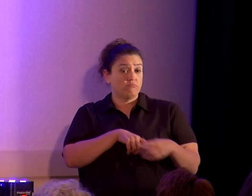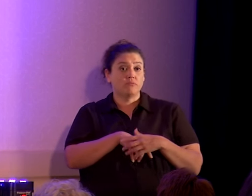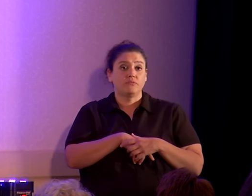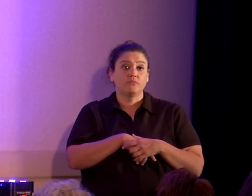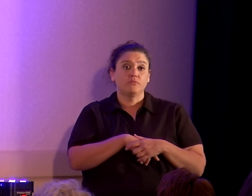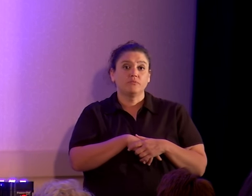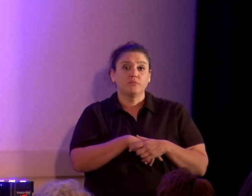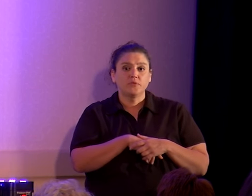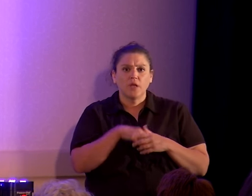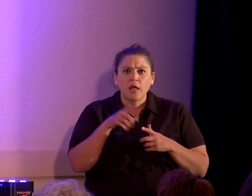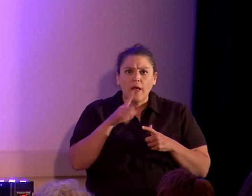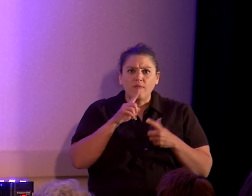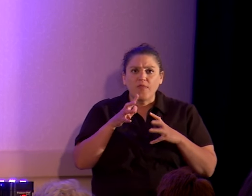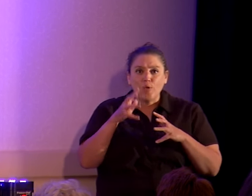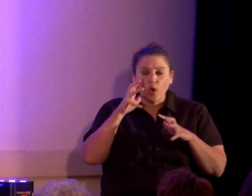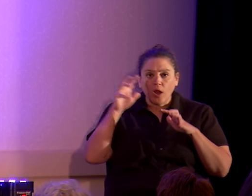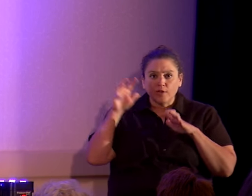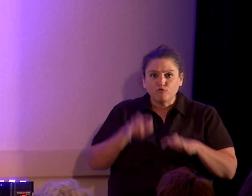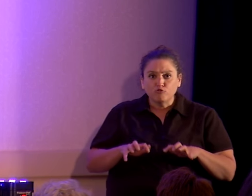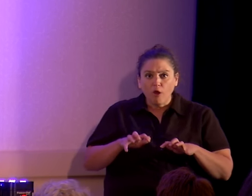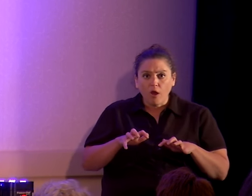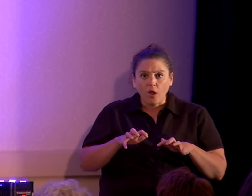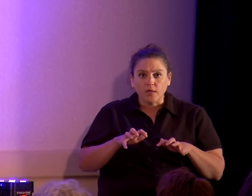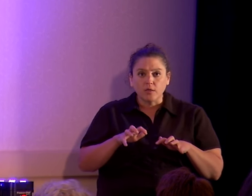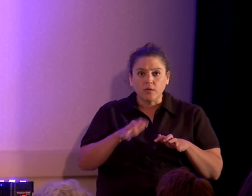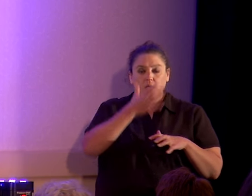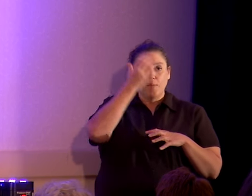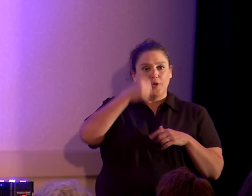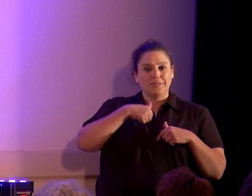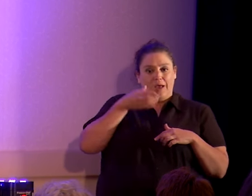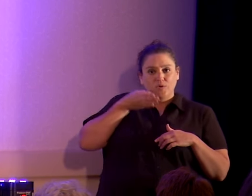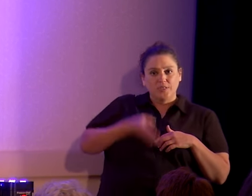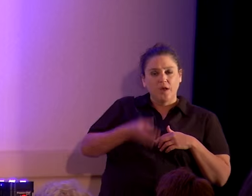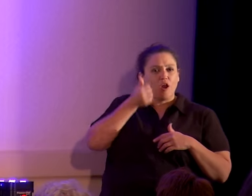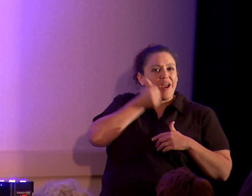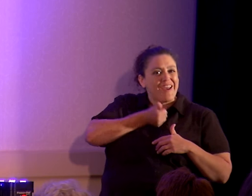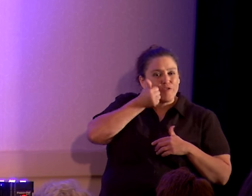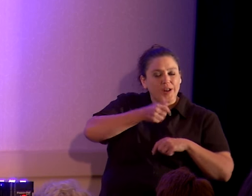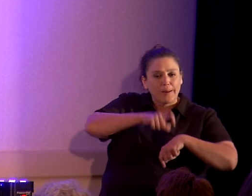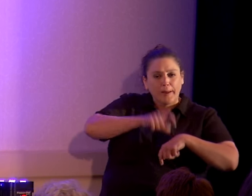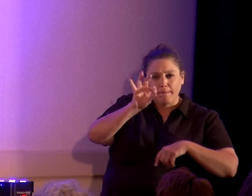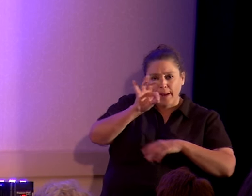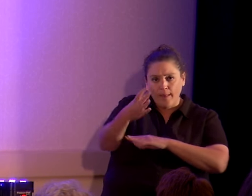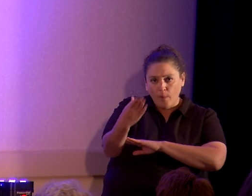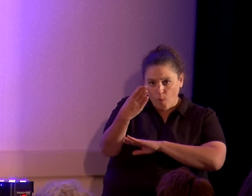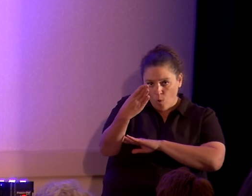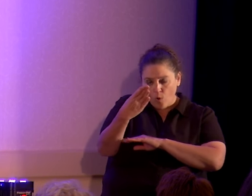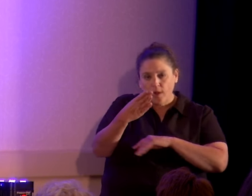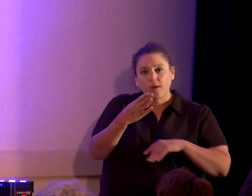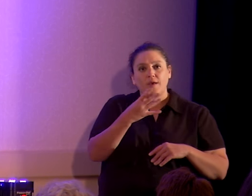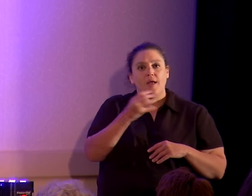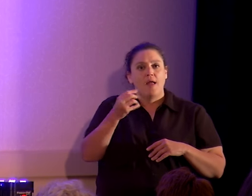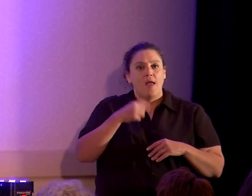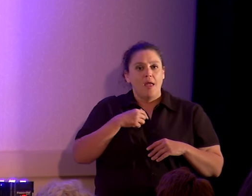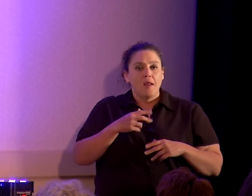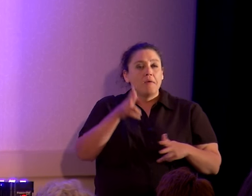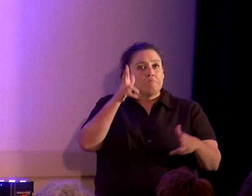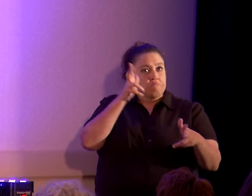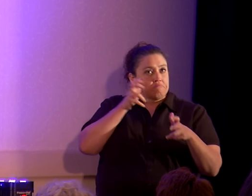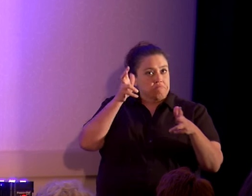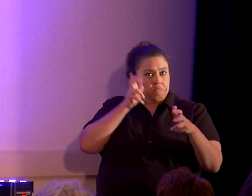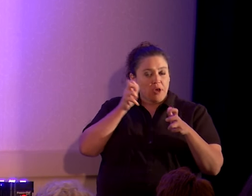they were kind of shocked, actually, because I was there every day, 9 o'clock in the morning. And I listened to preachers